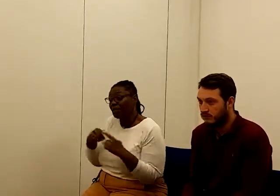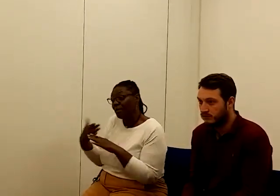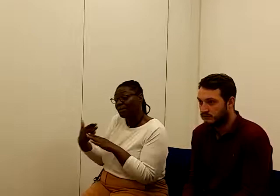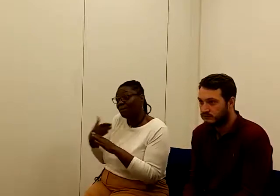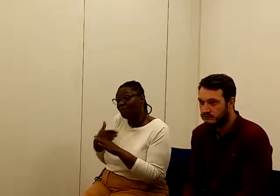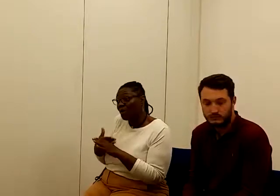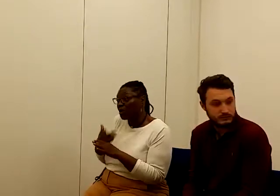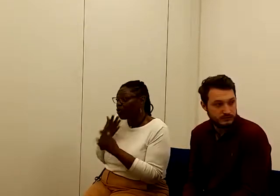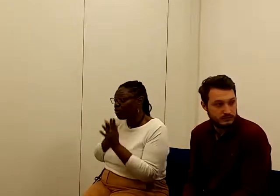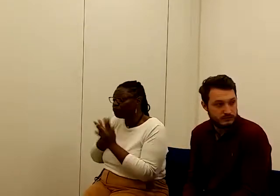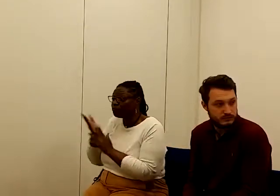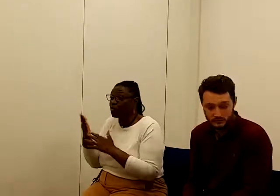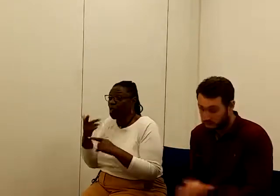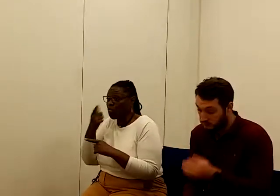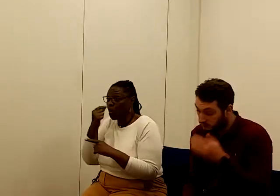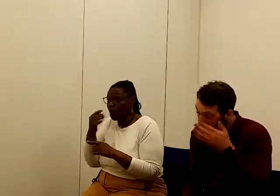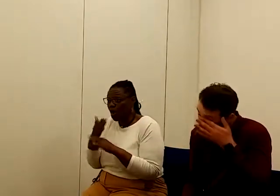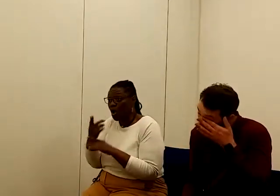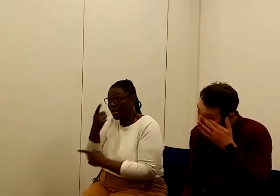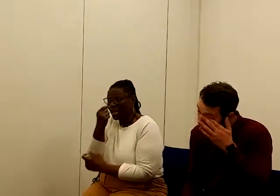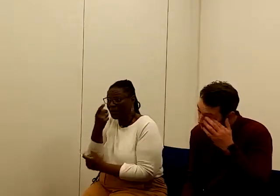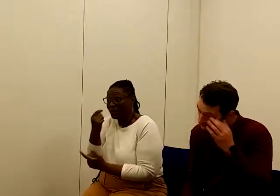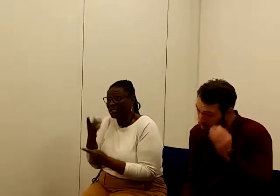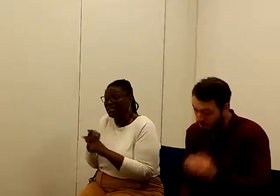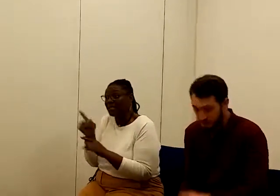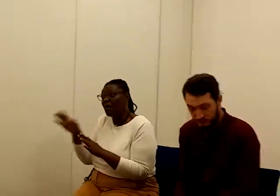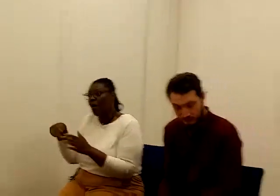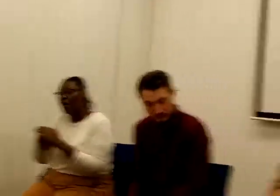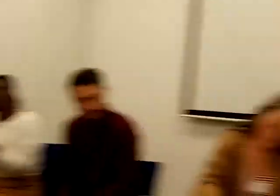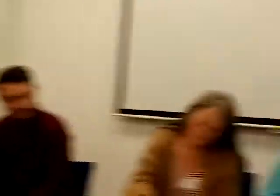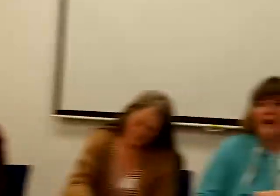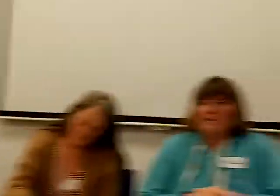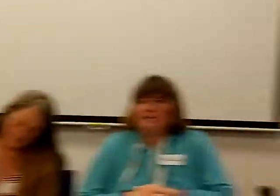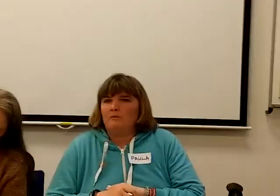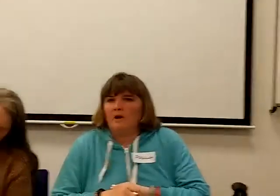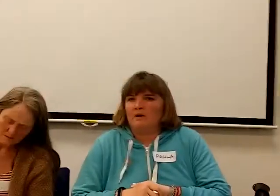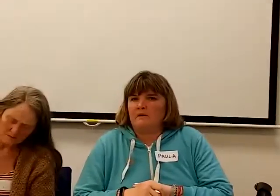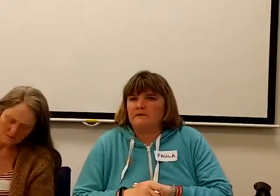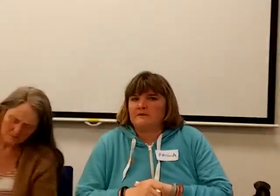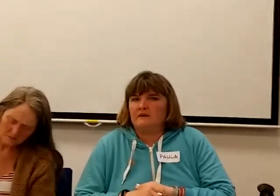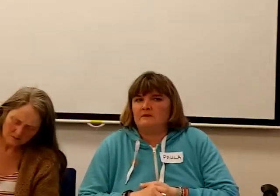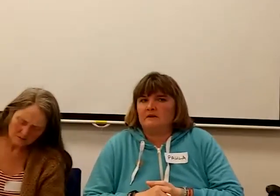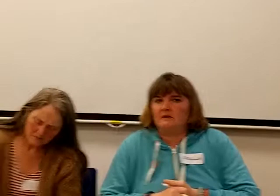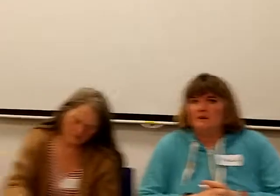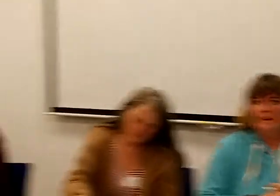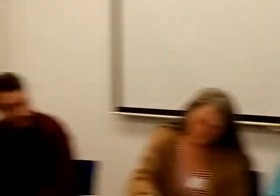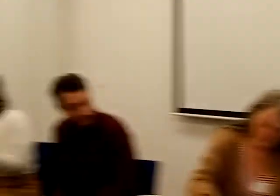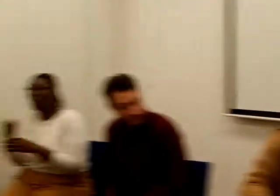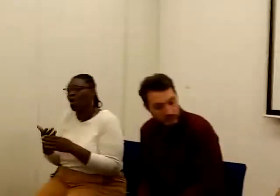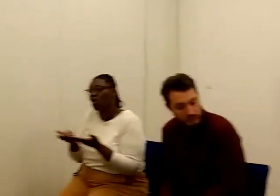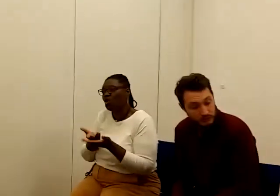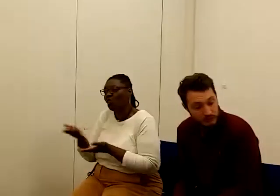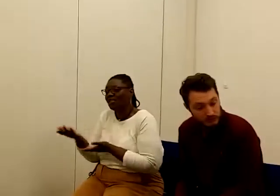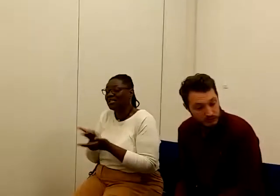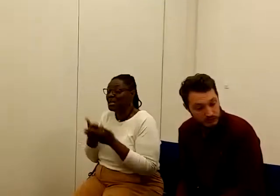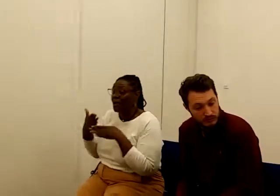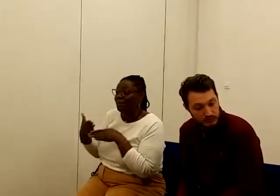when they go through the work capability assessment under UC, will have a health and work conversation before they go